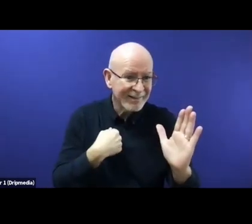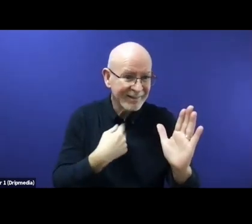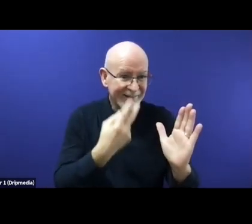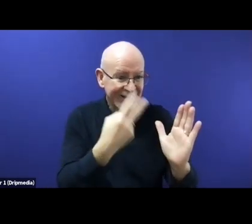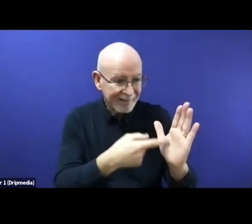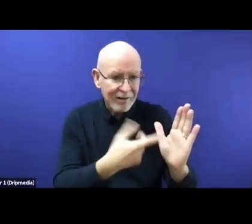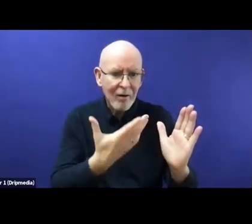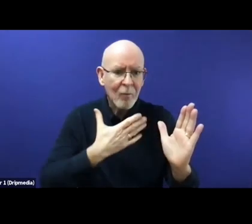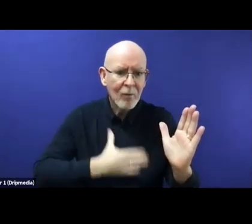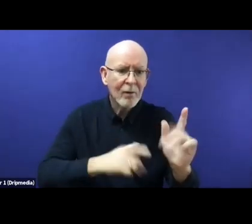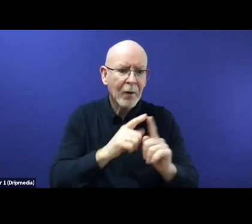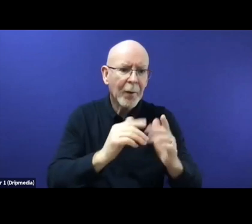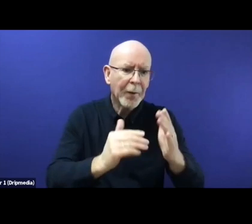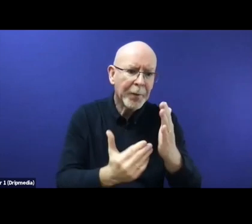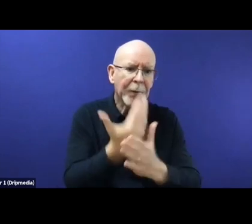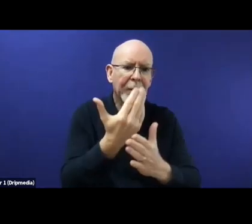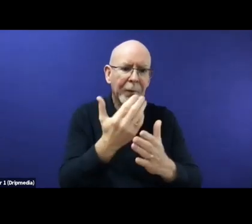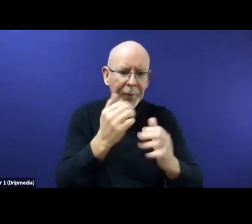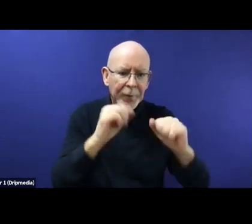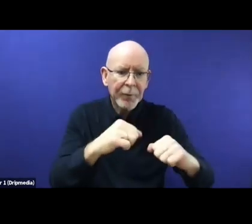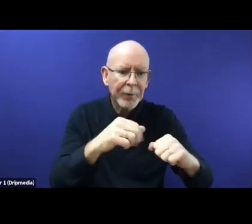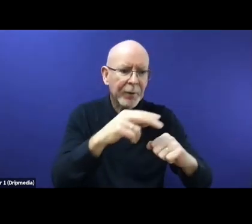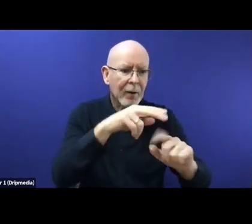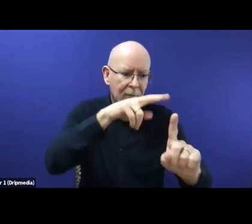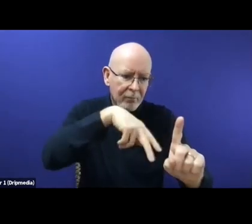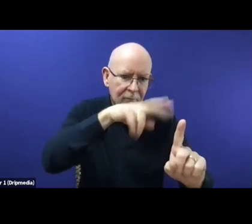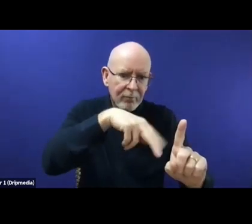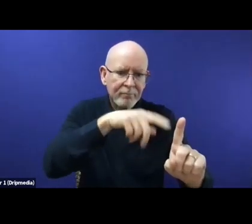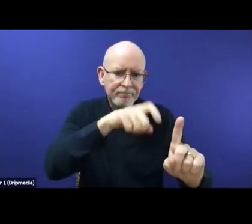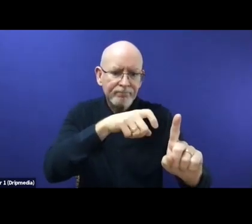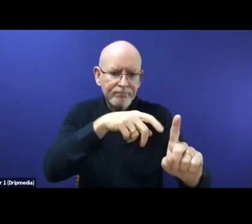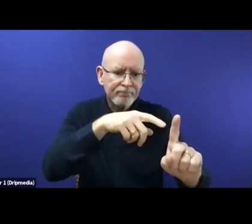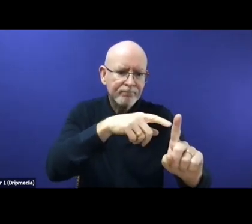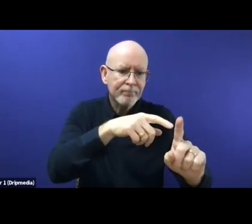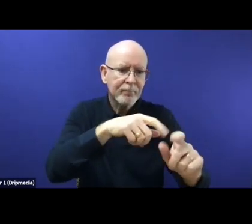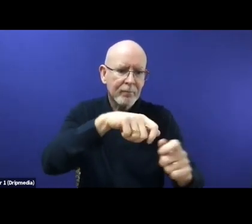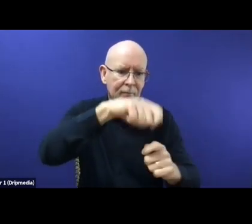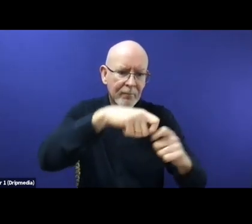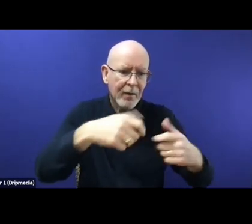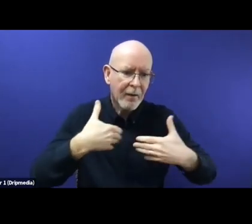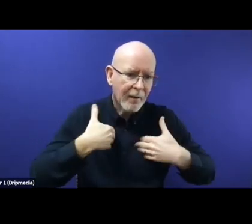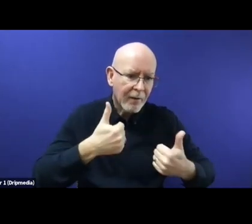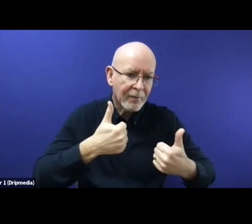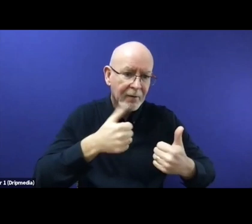faster asylum border process involving decision within 12 weeks and such as faster returns of denied application.